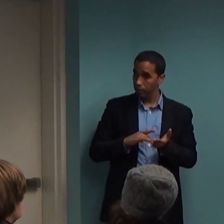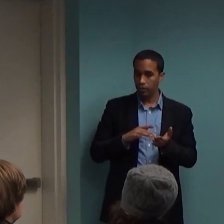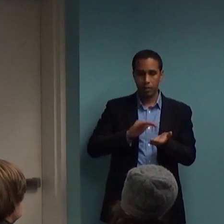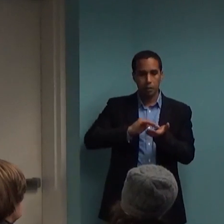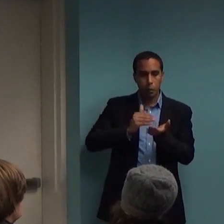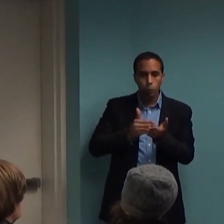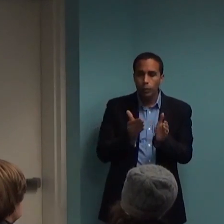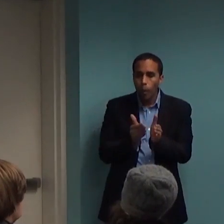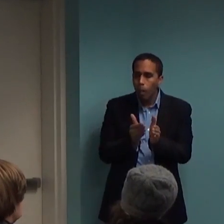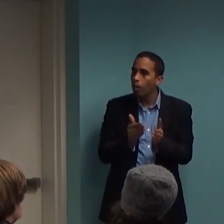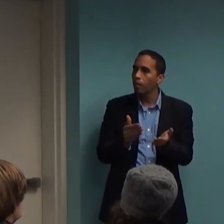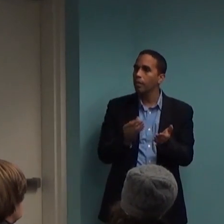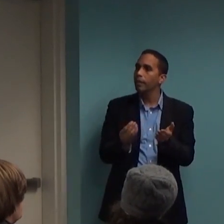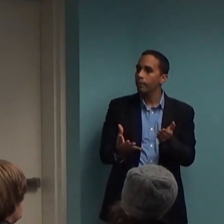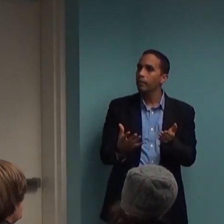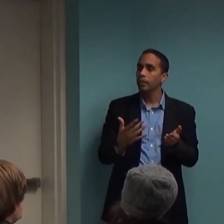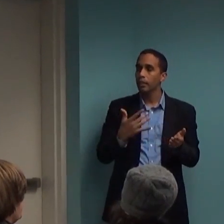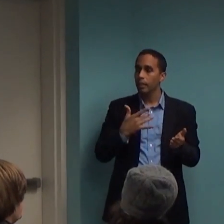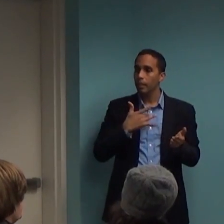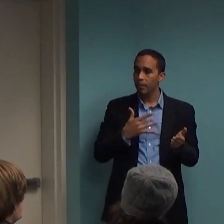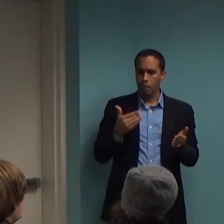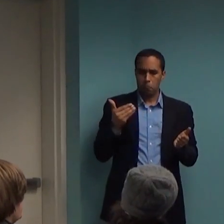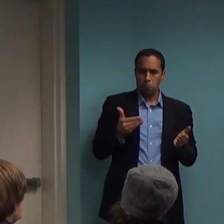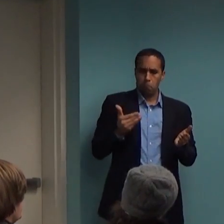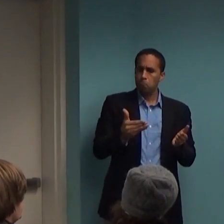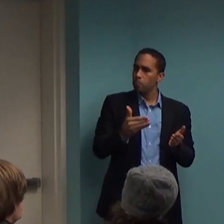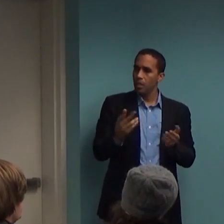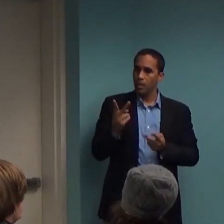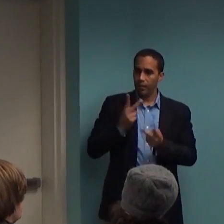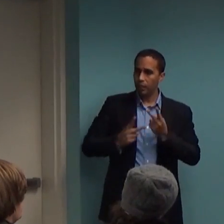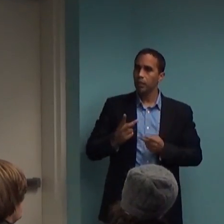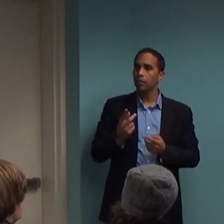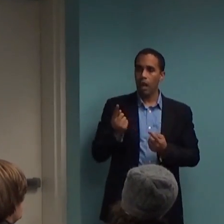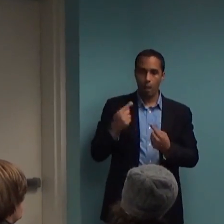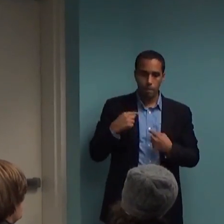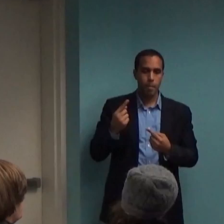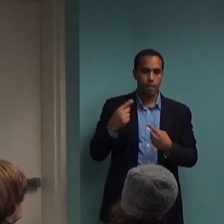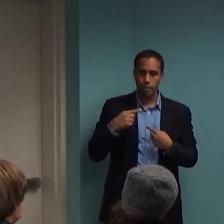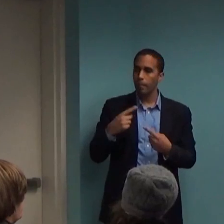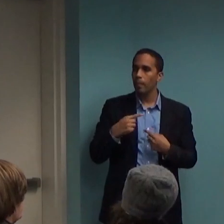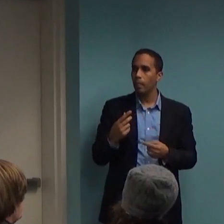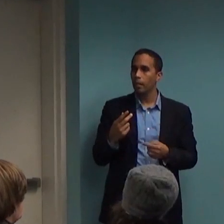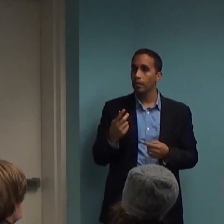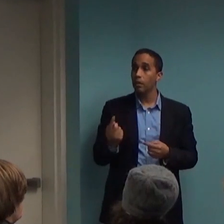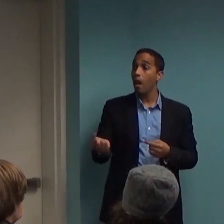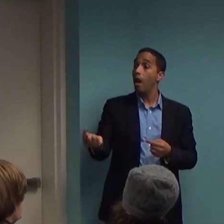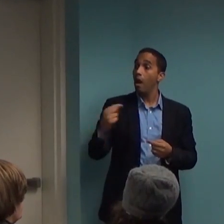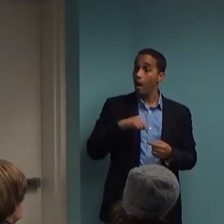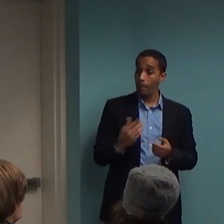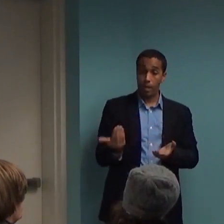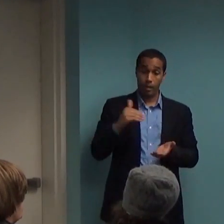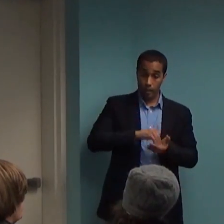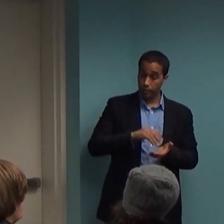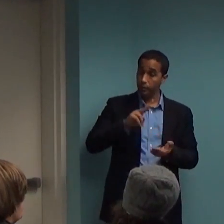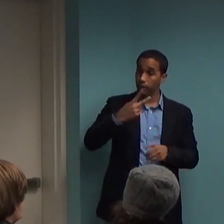early on in the going, usually visits are more frequently. They come in again, symptoms are, let's say, 25% improved.